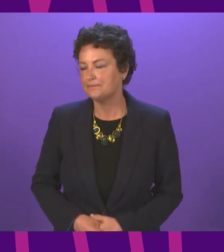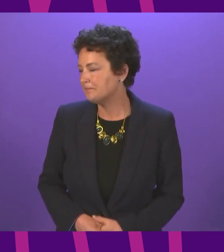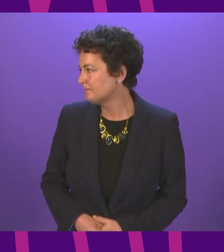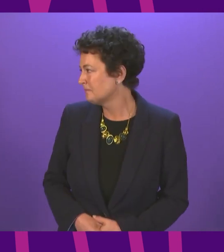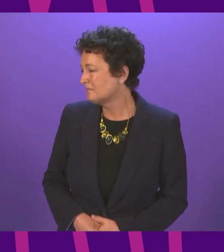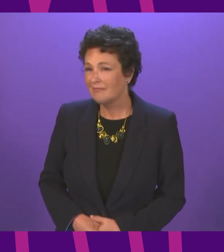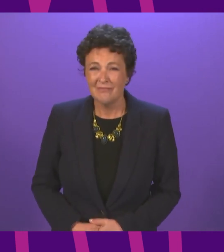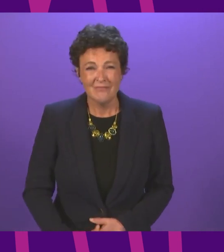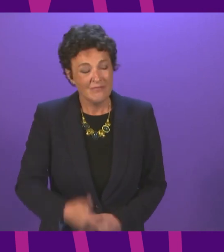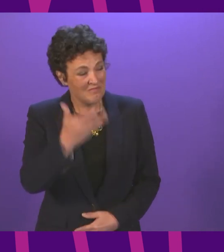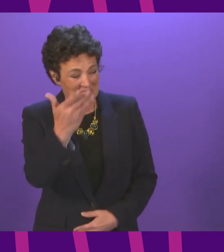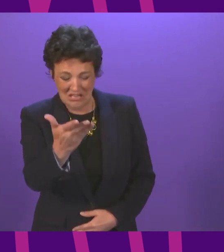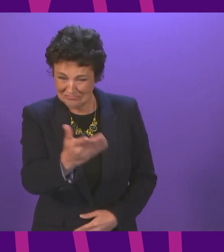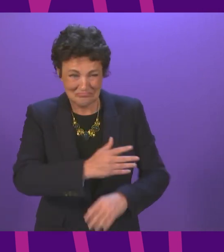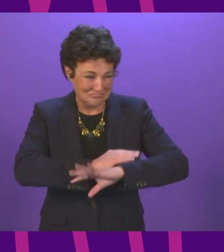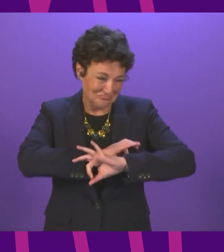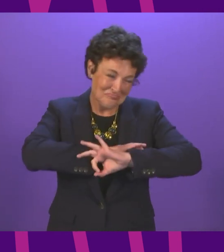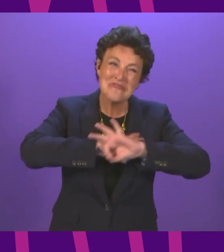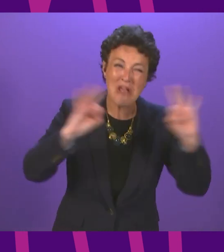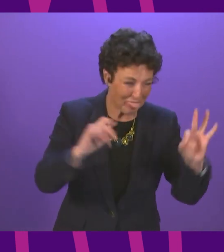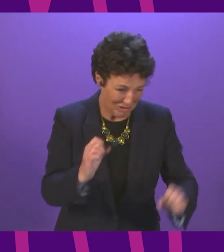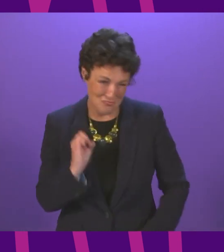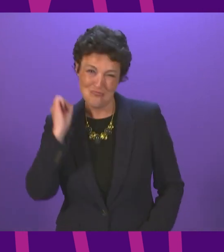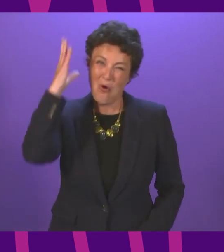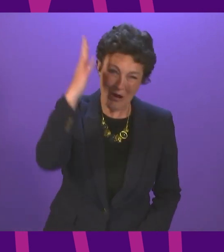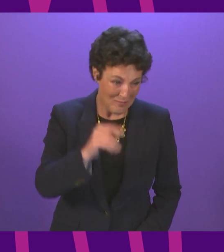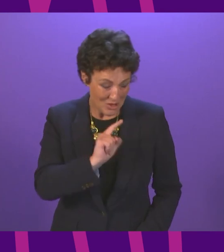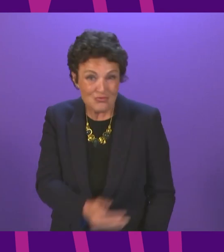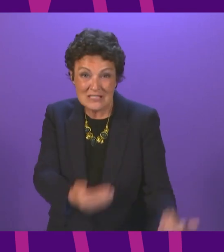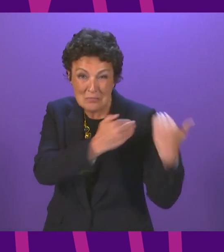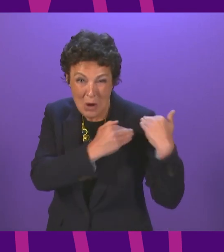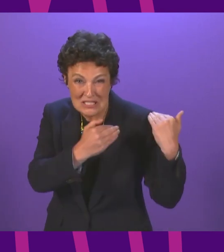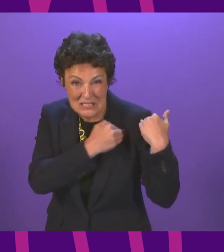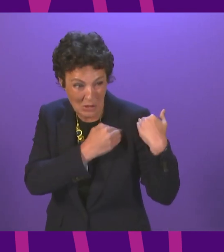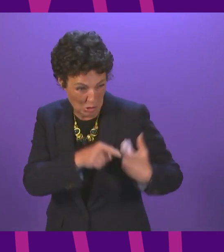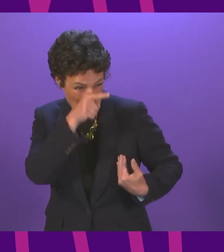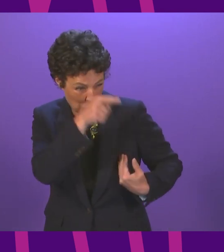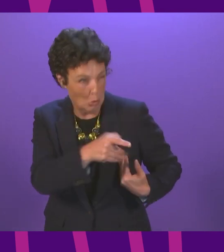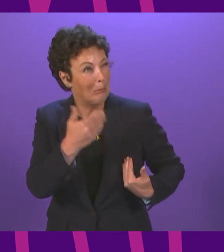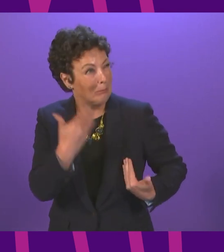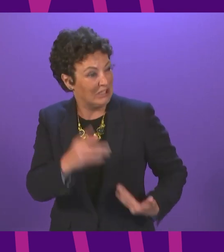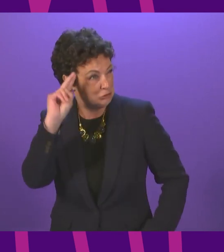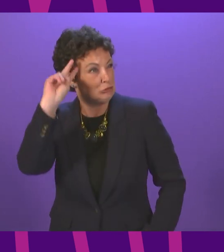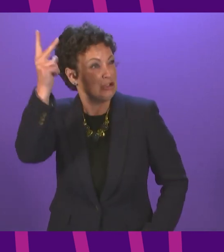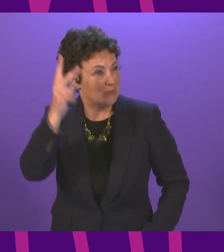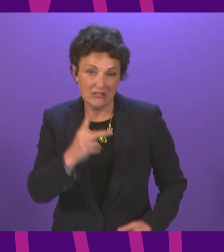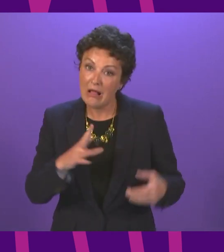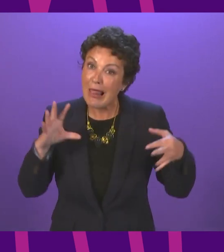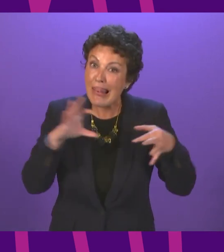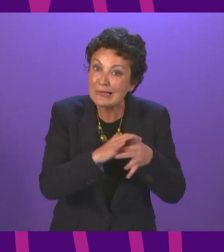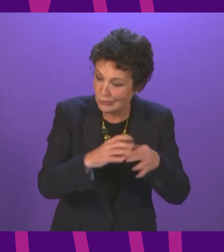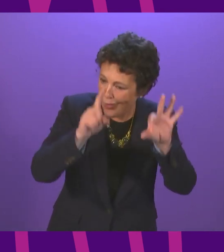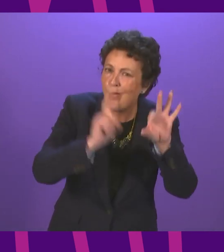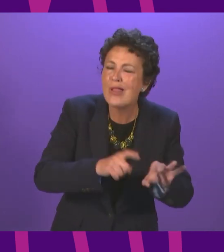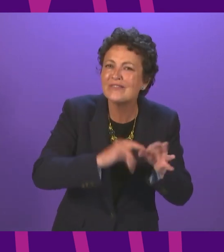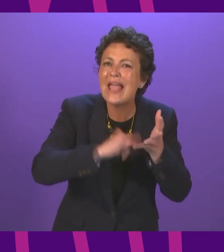absolutely nothing grown-up or responsible to claim you have changed your mind on the quality of